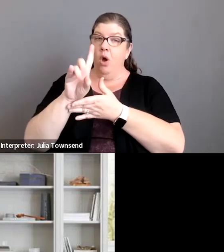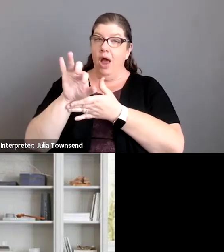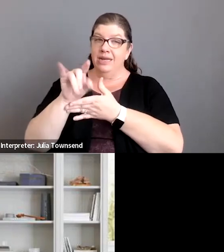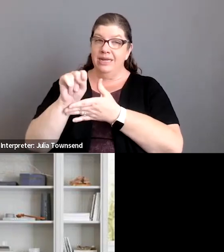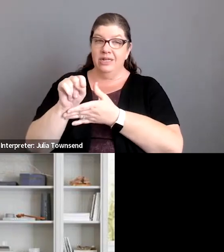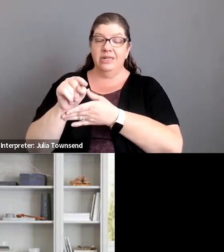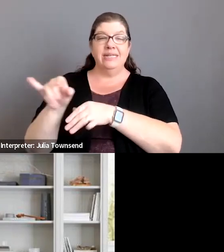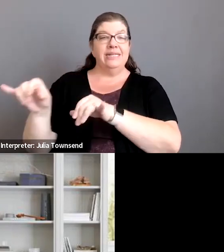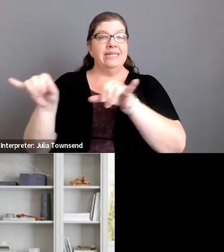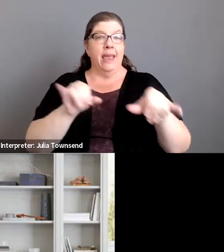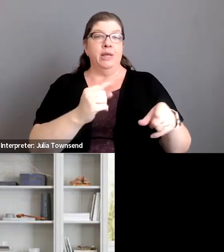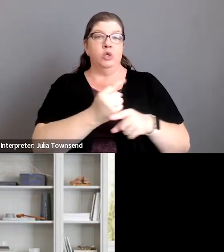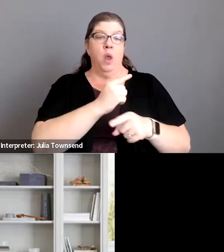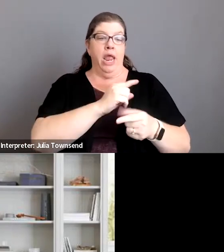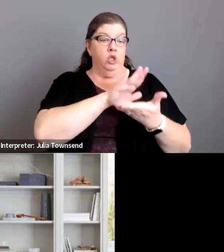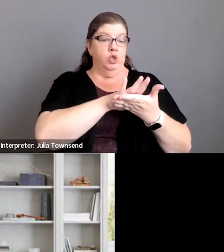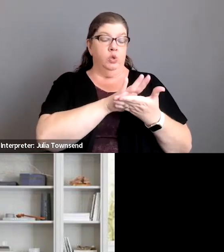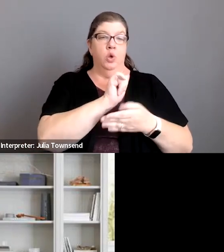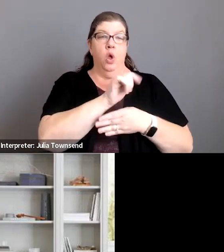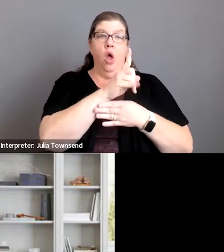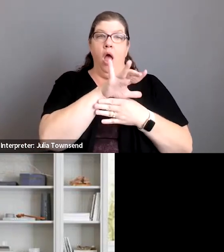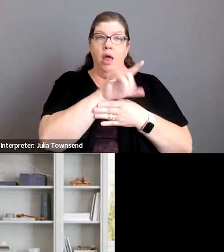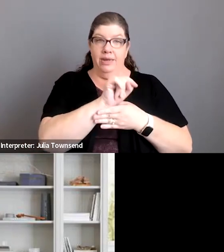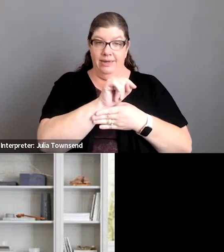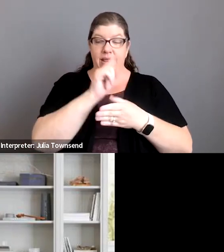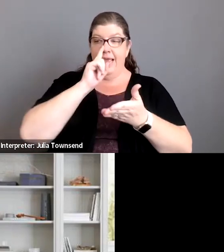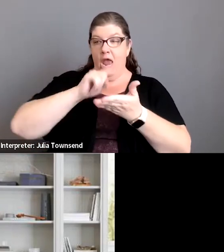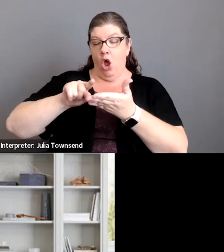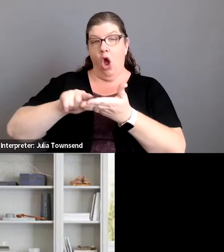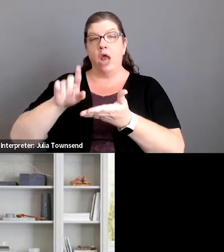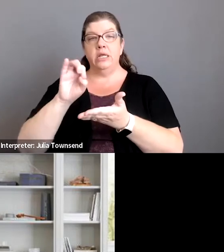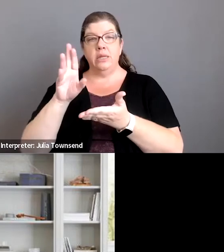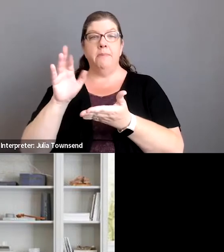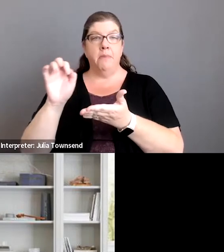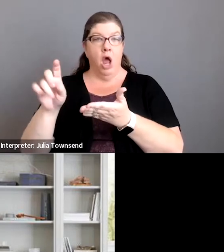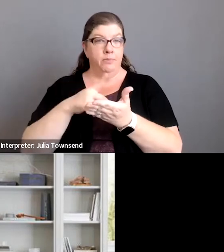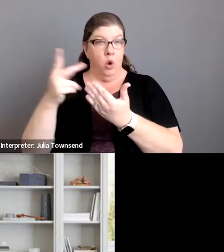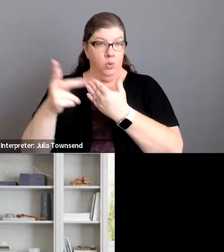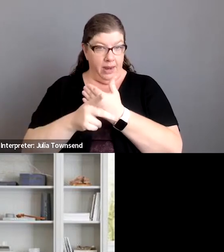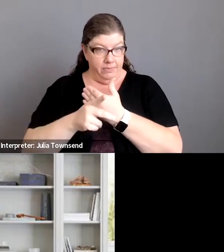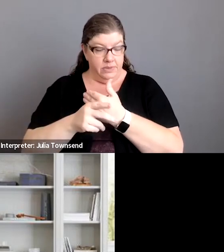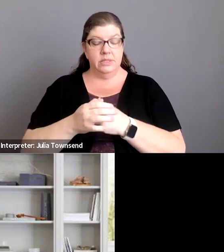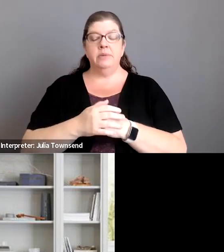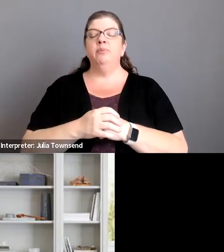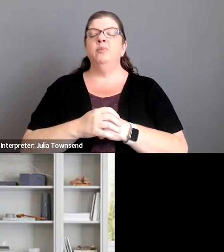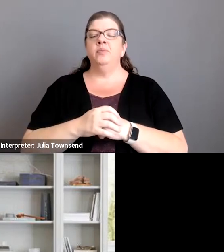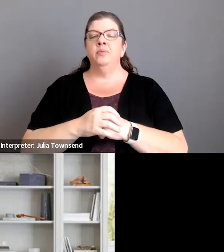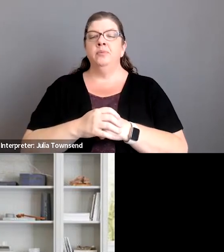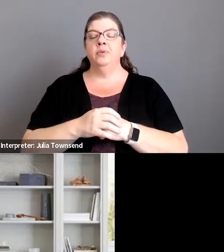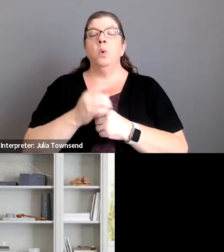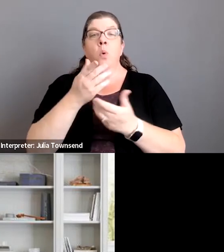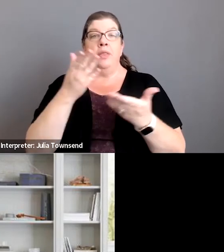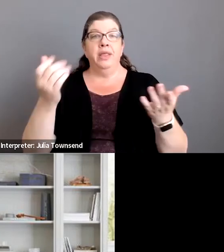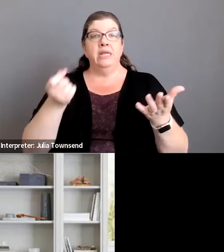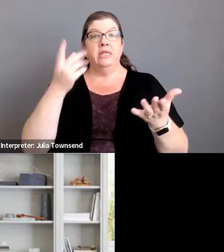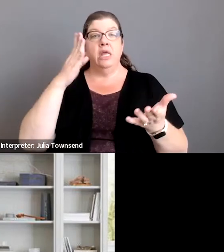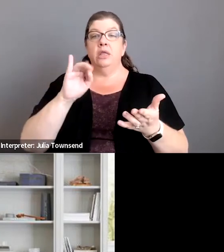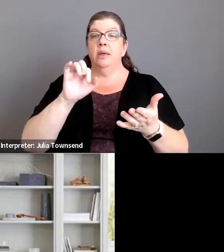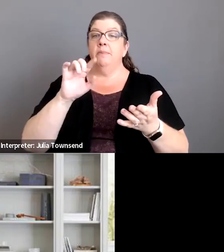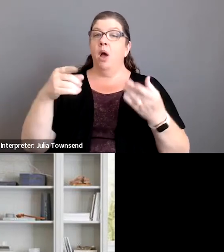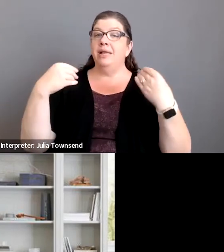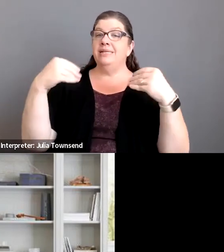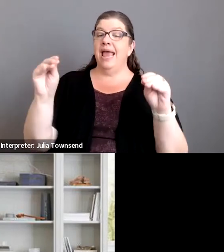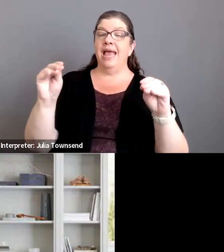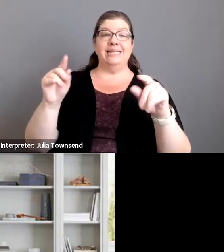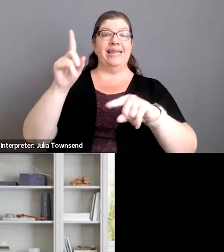school audits they audit these bond programs too and one thing that to understand is that bond sales